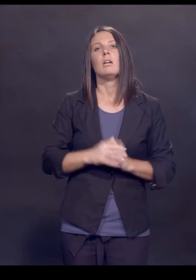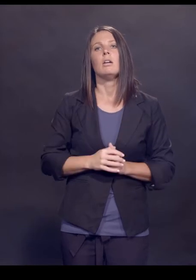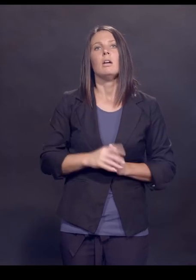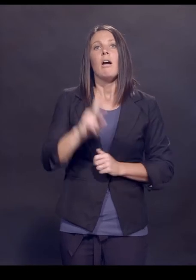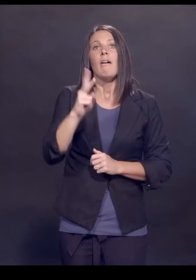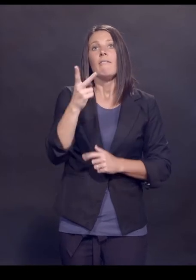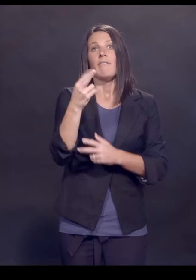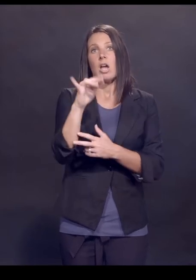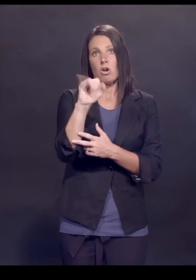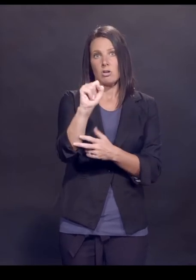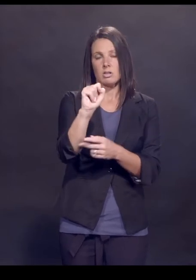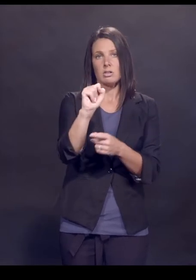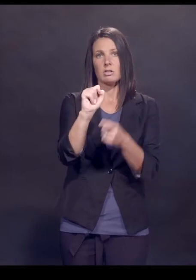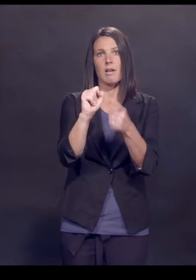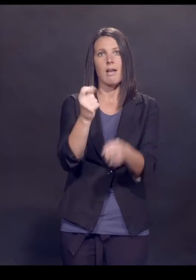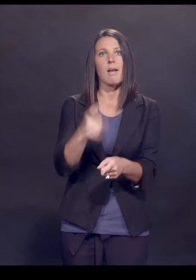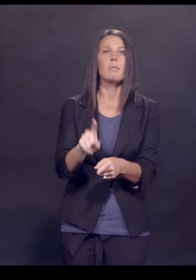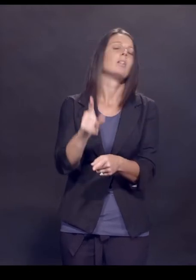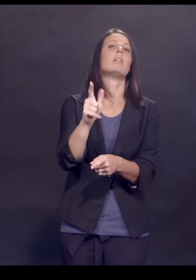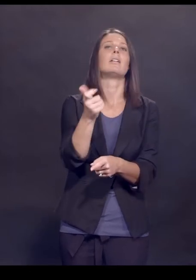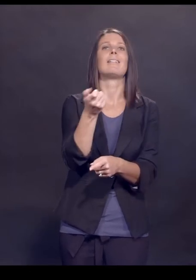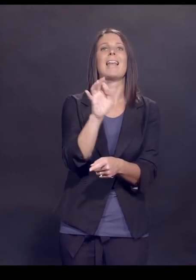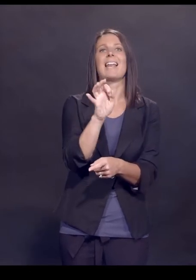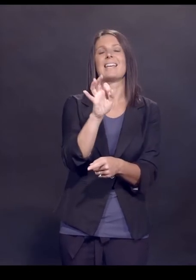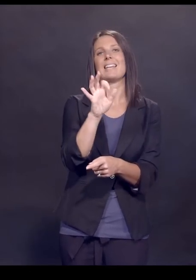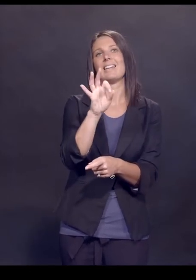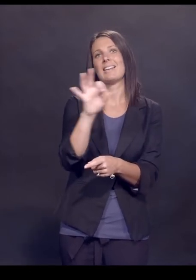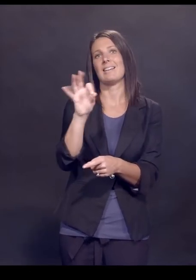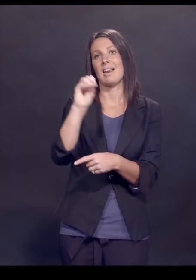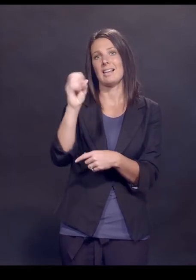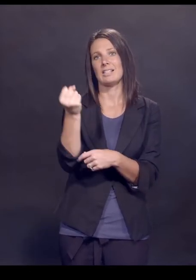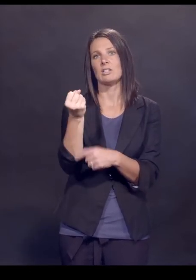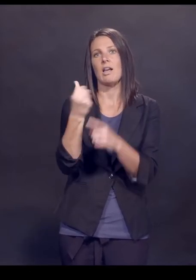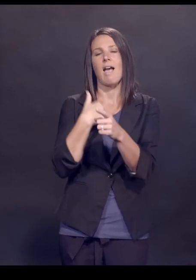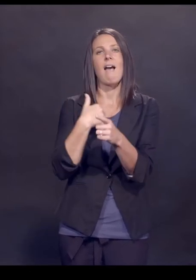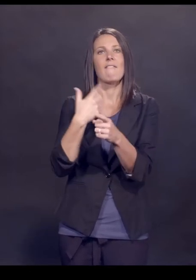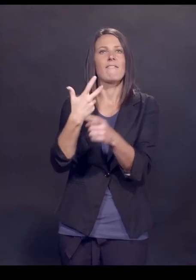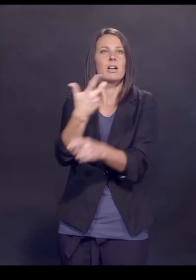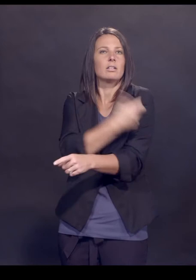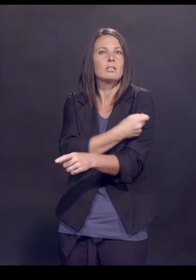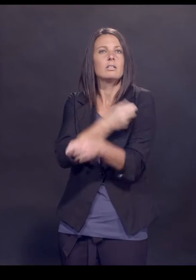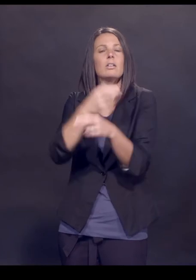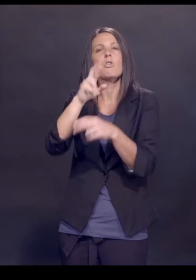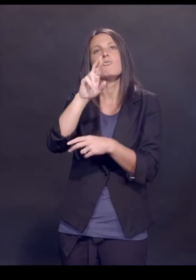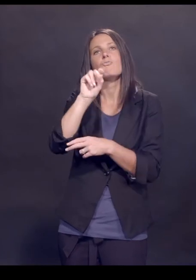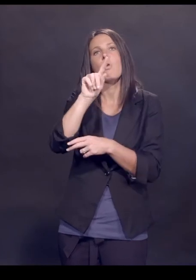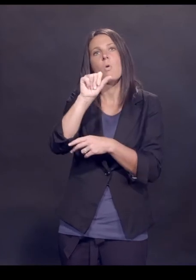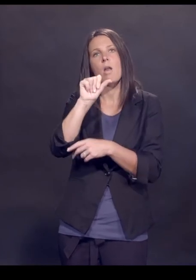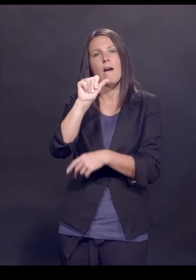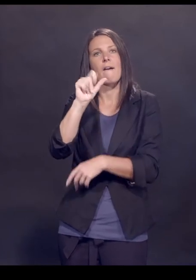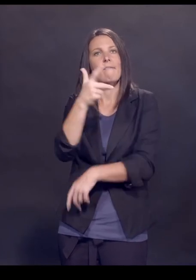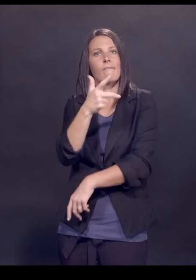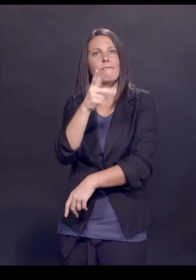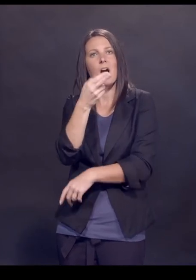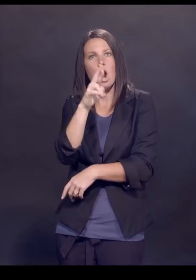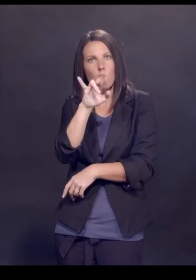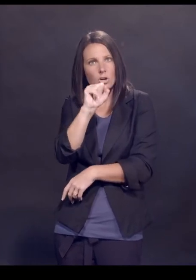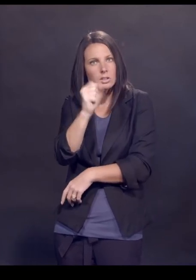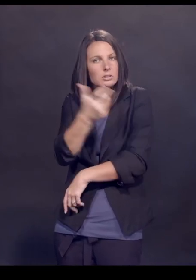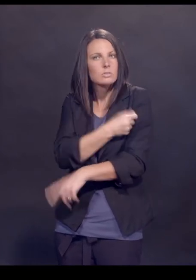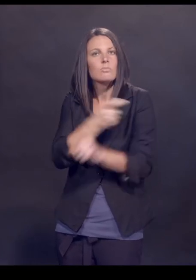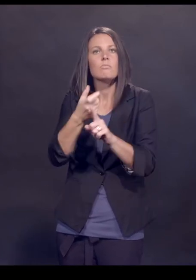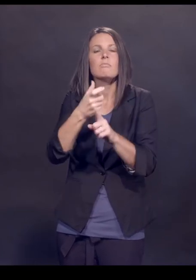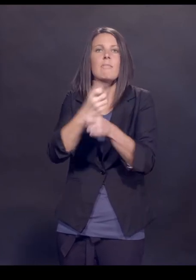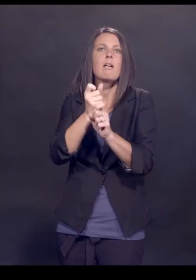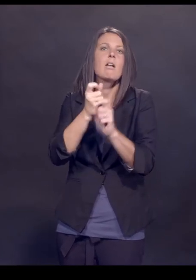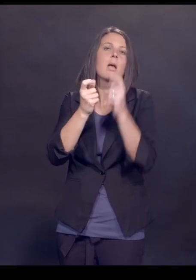has worked well. In the late 1990s, there was a rotavirus vaccine called Rotashield that was introduced onto the market. It was made by Wyeth.